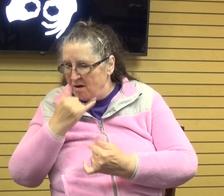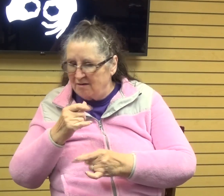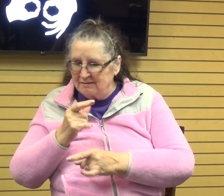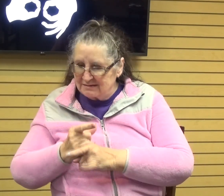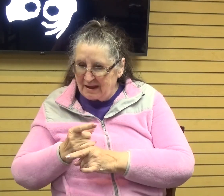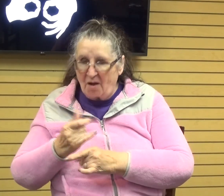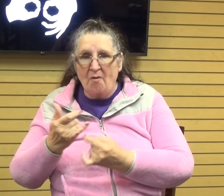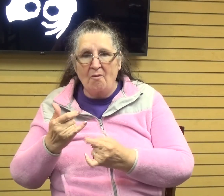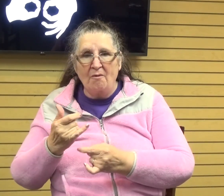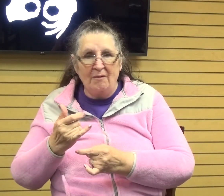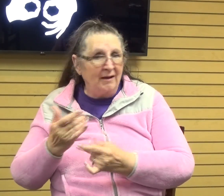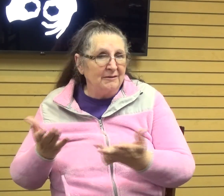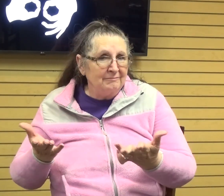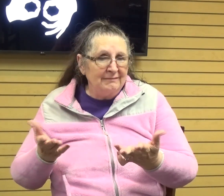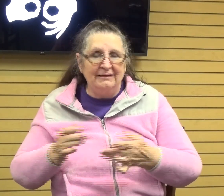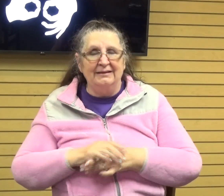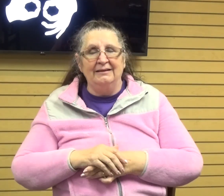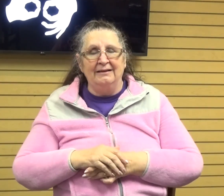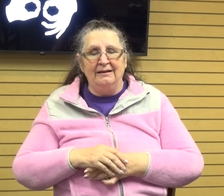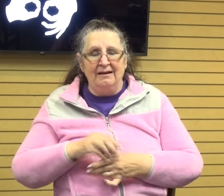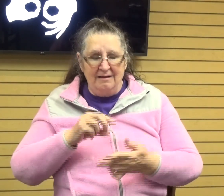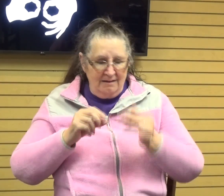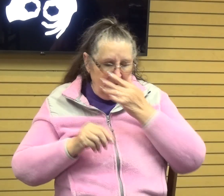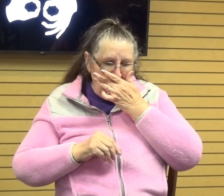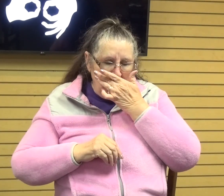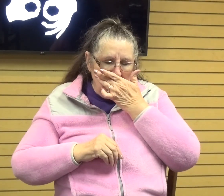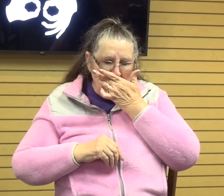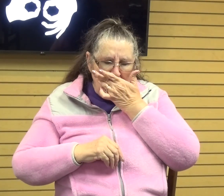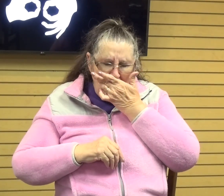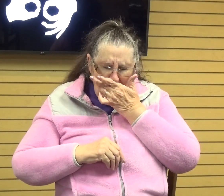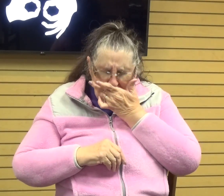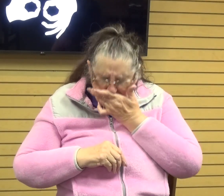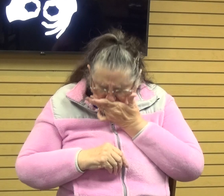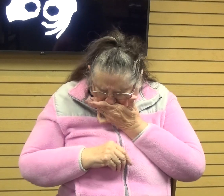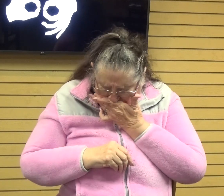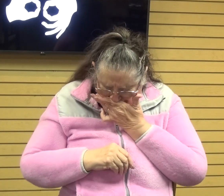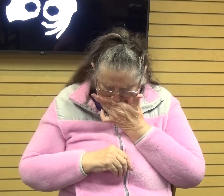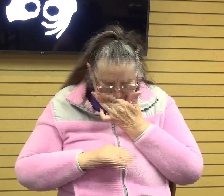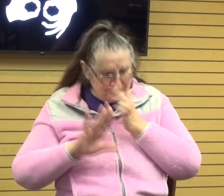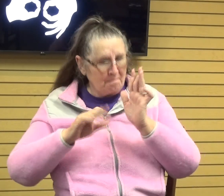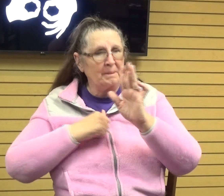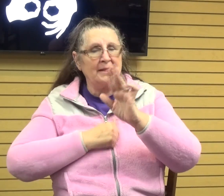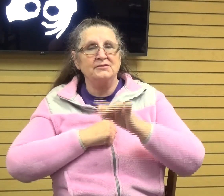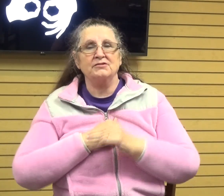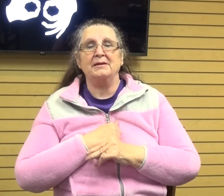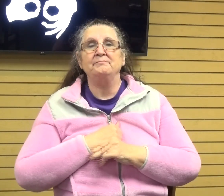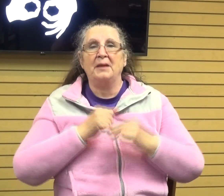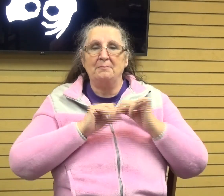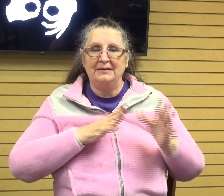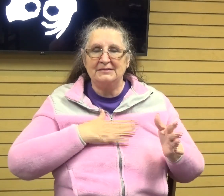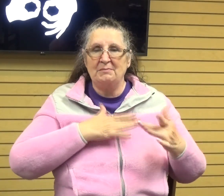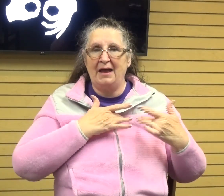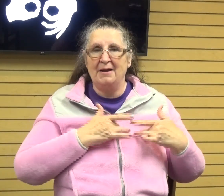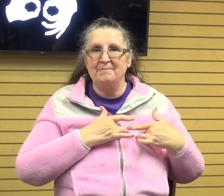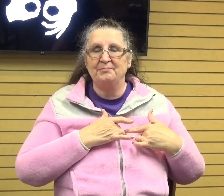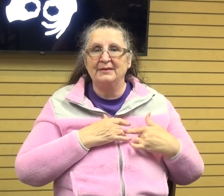And so when I read this, it just blessed my heart. And so, um, so here it goes again, Psalm 37,